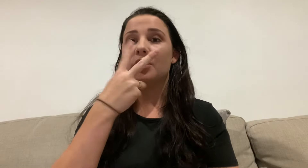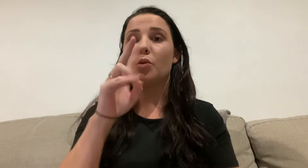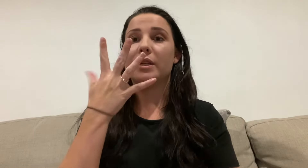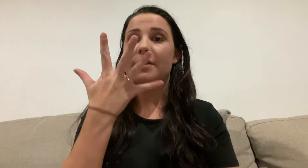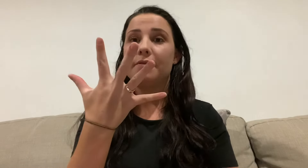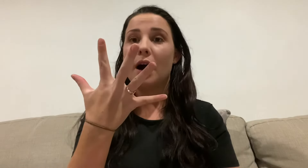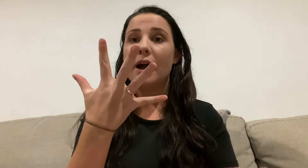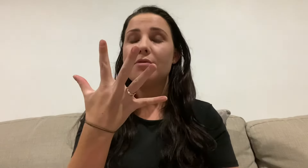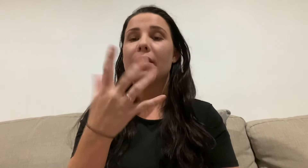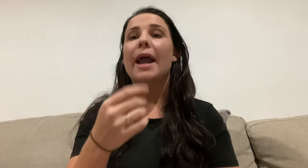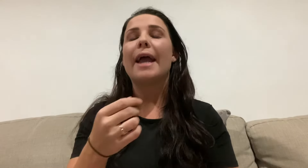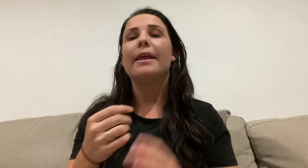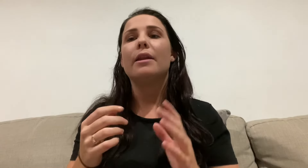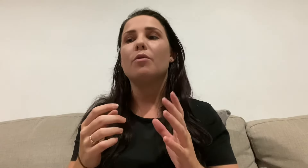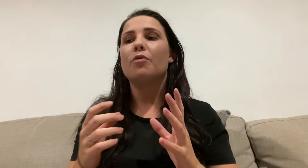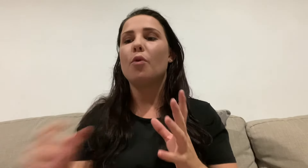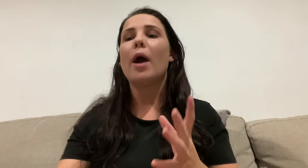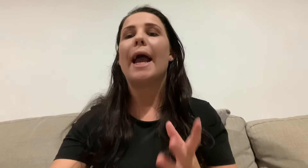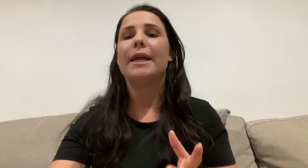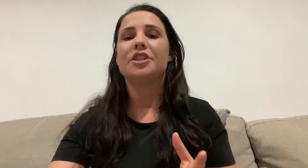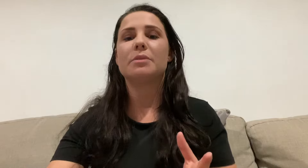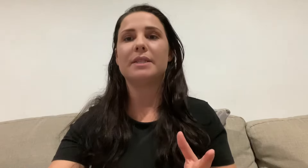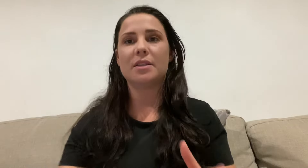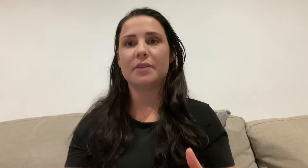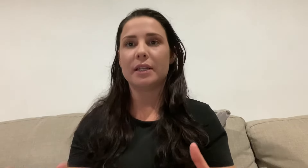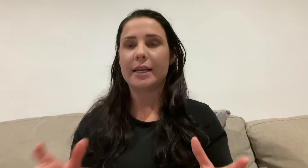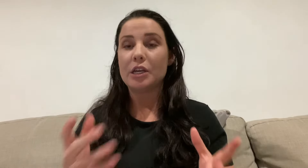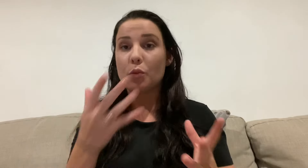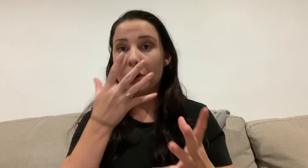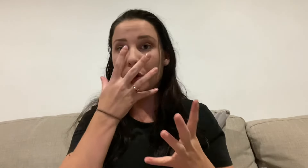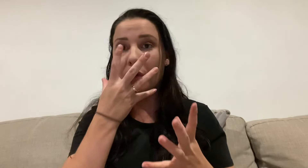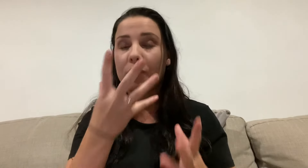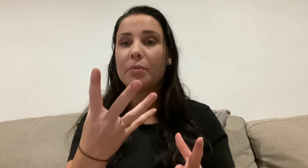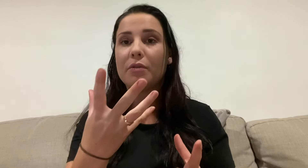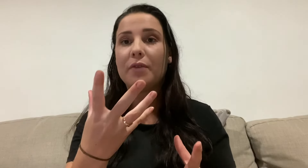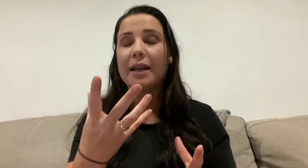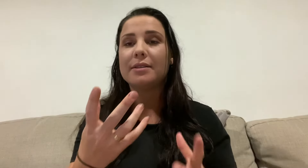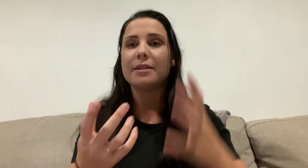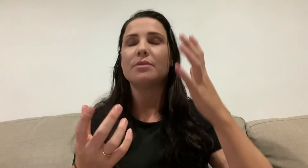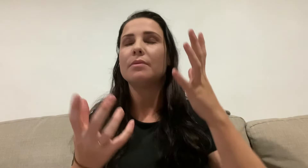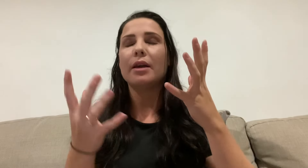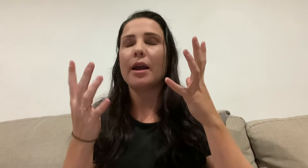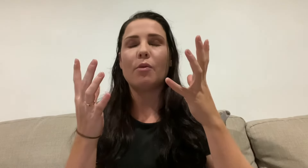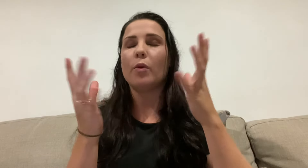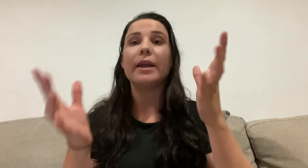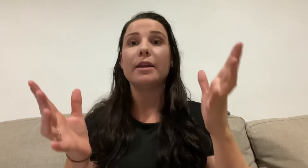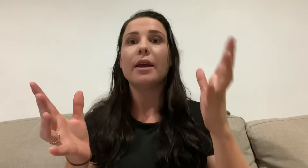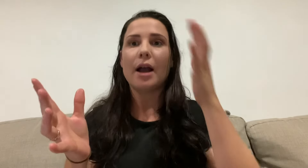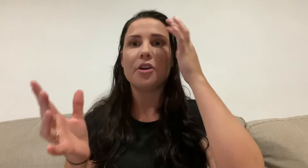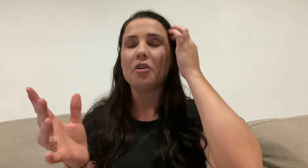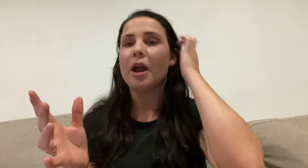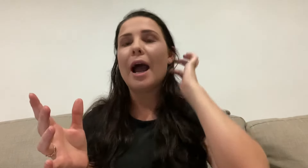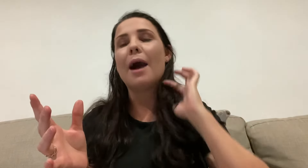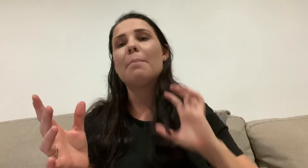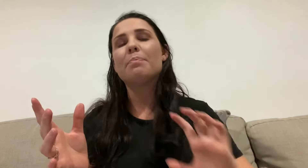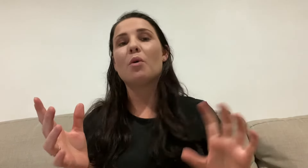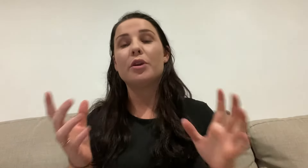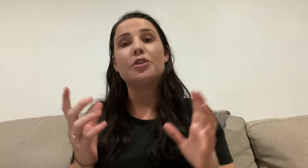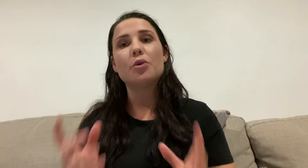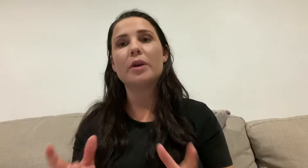25. And then for age specifically, you want to go from the face. It's weird. I know. Um, but when you're talking